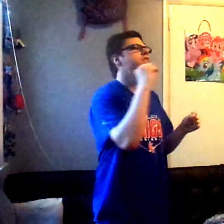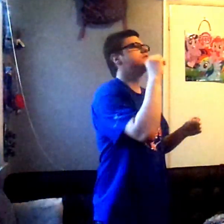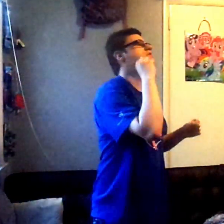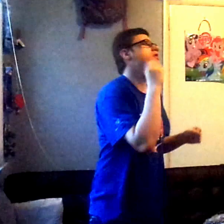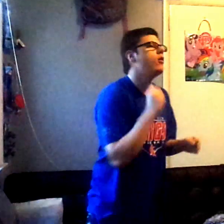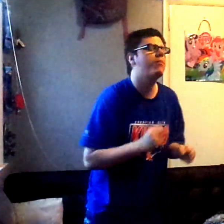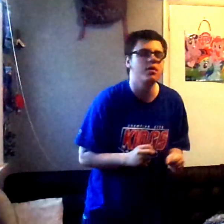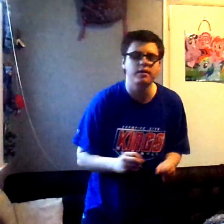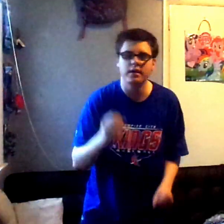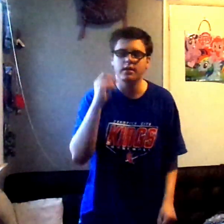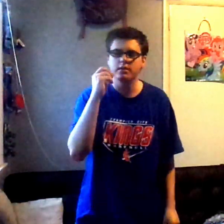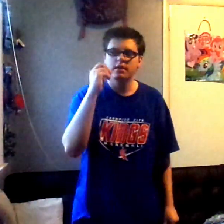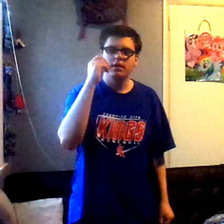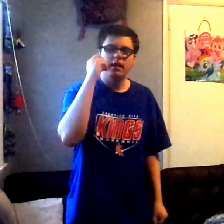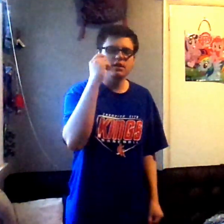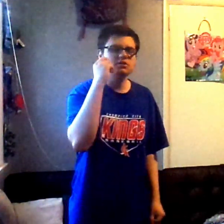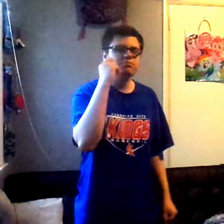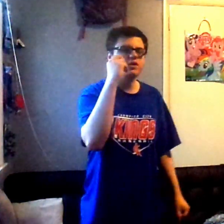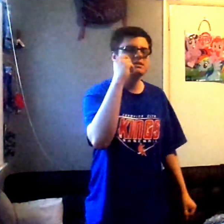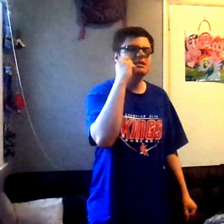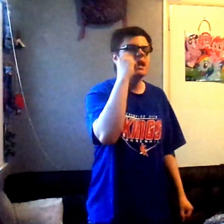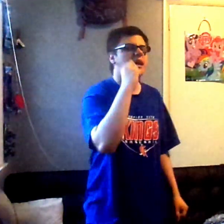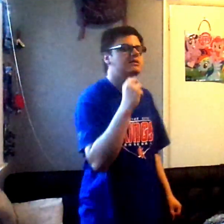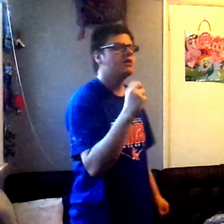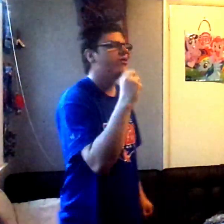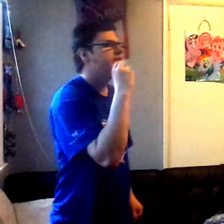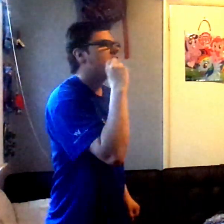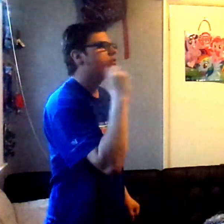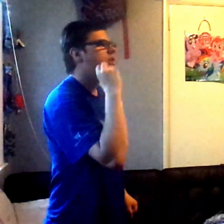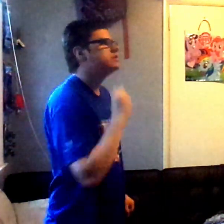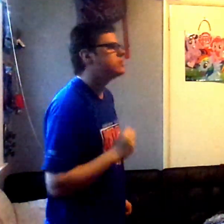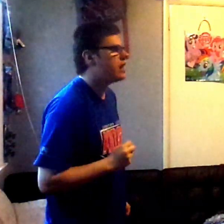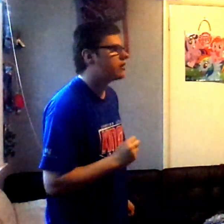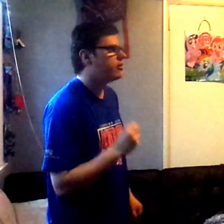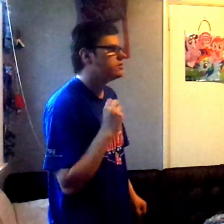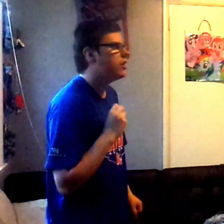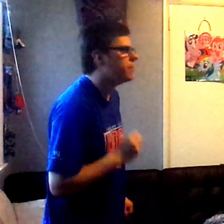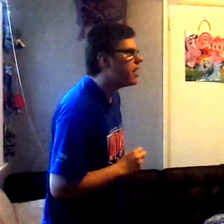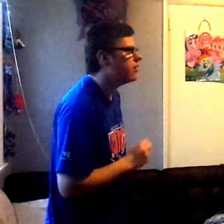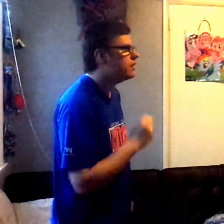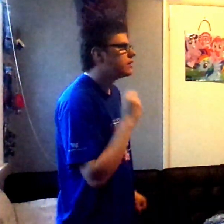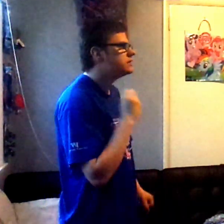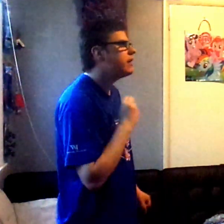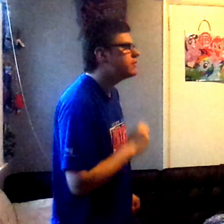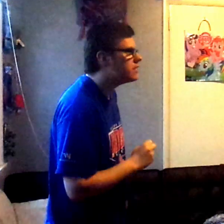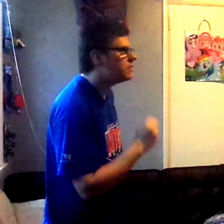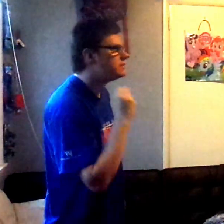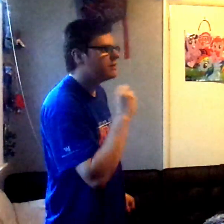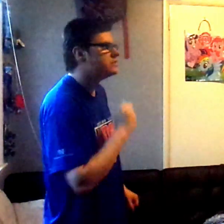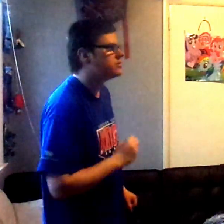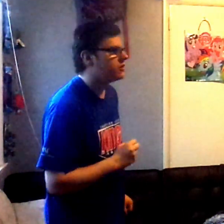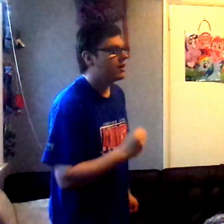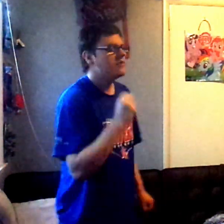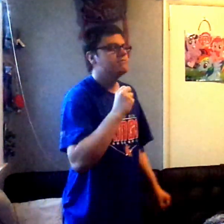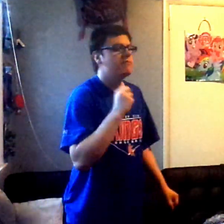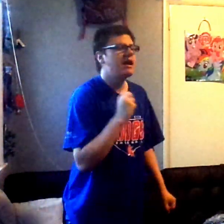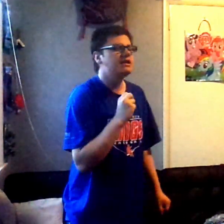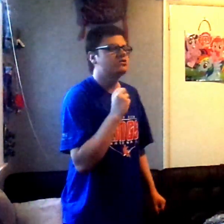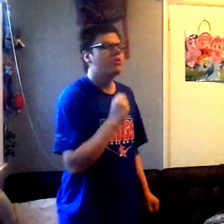so brilliant and it just brings a taste of what the original iCarly is all about. Because every time Spencer made a sculpture